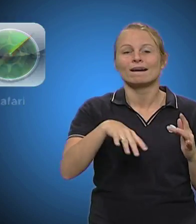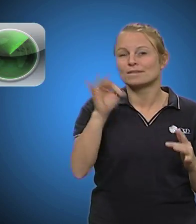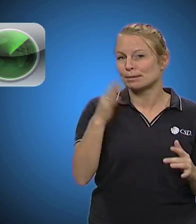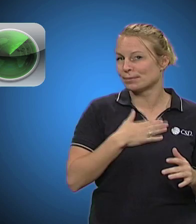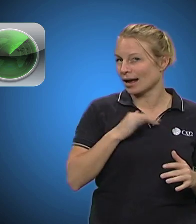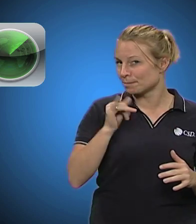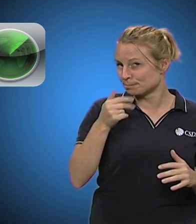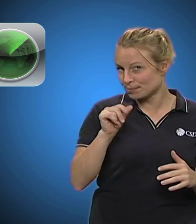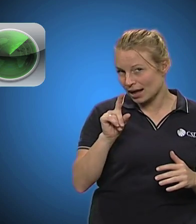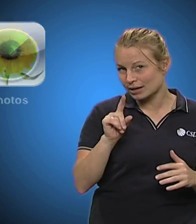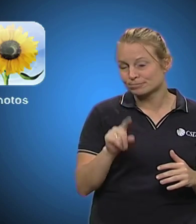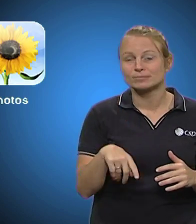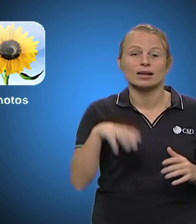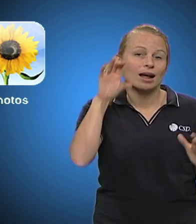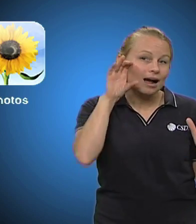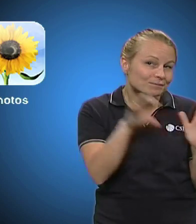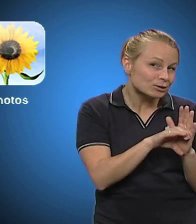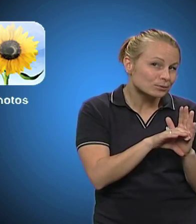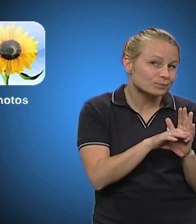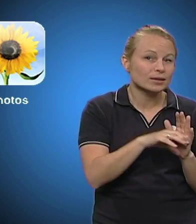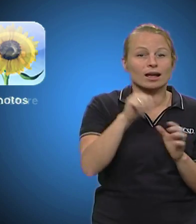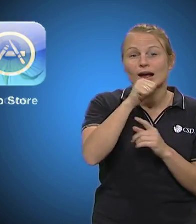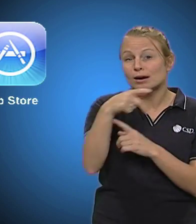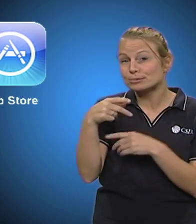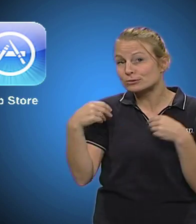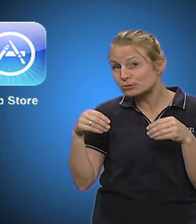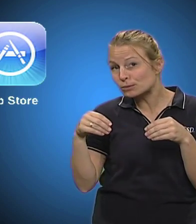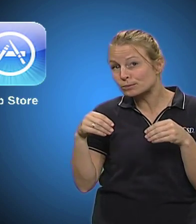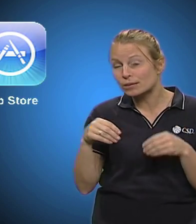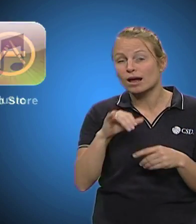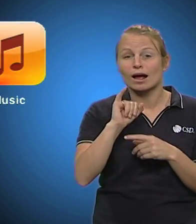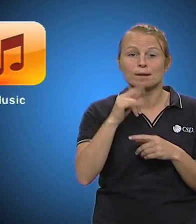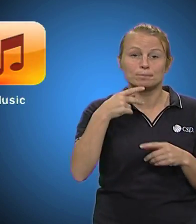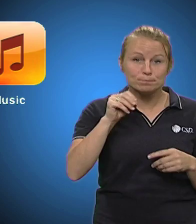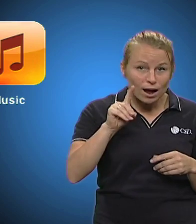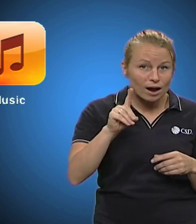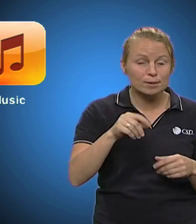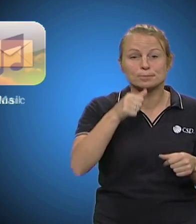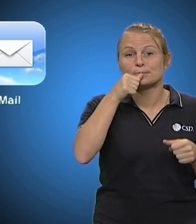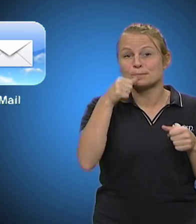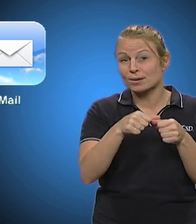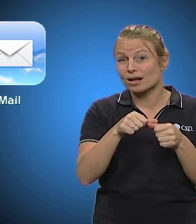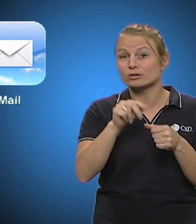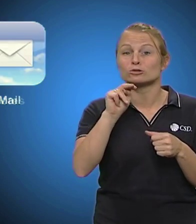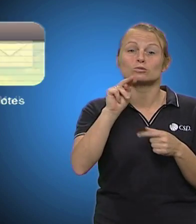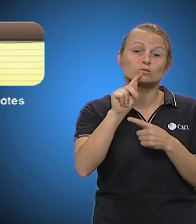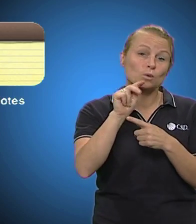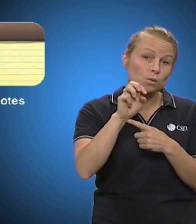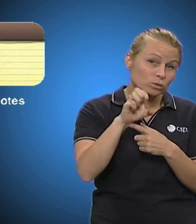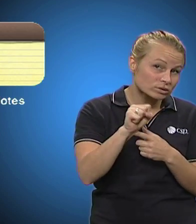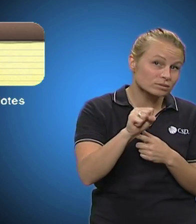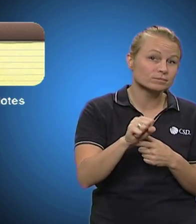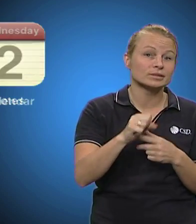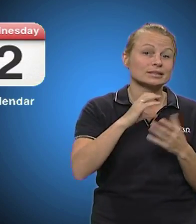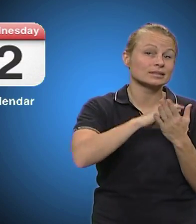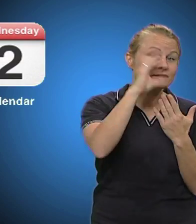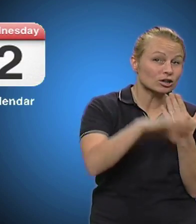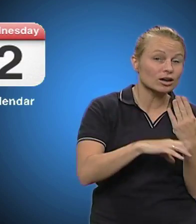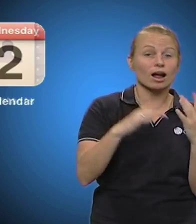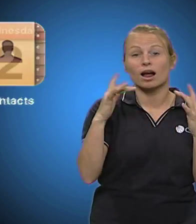iPad, Photos, App Store, iPod, Music, Notes, Calendars, and